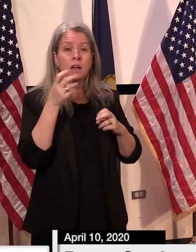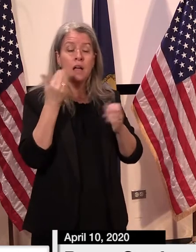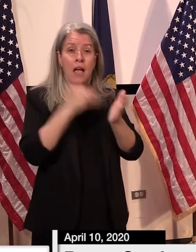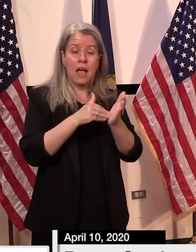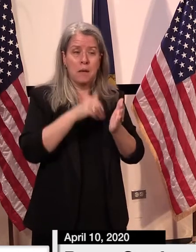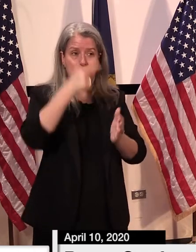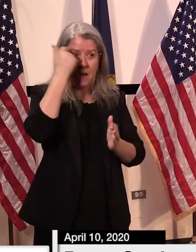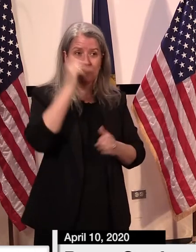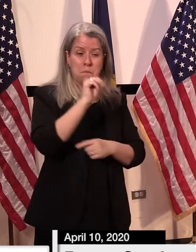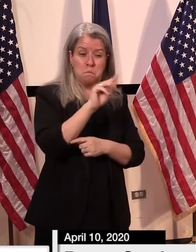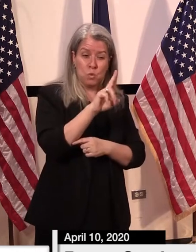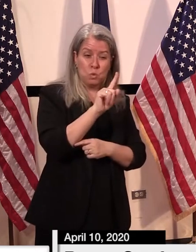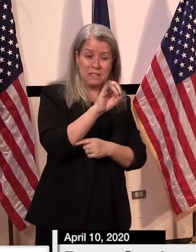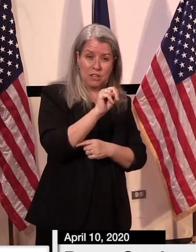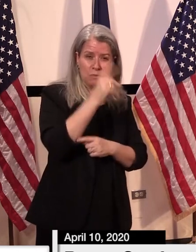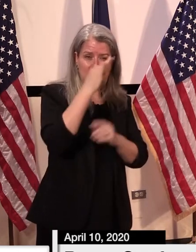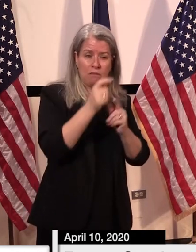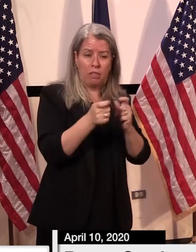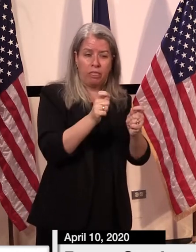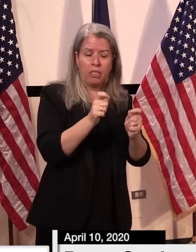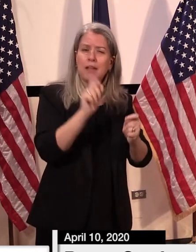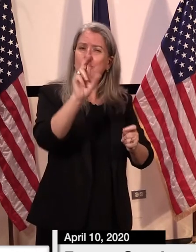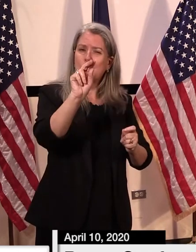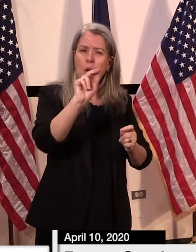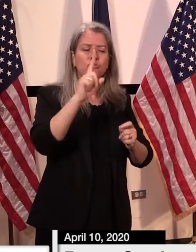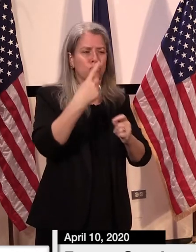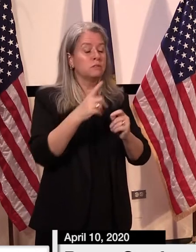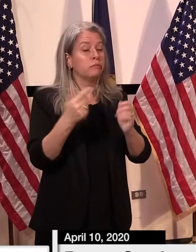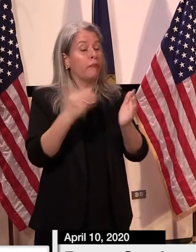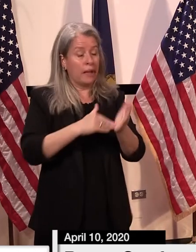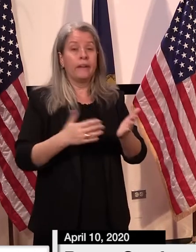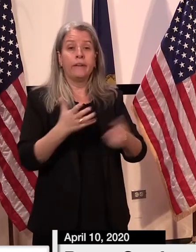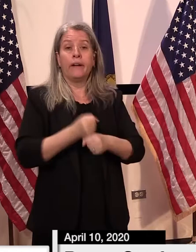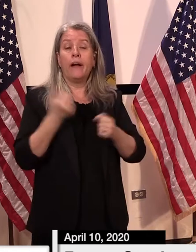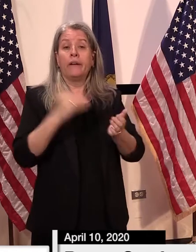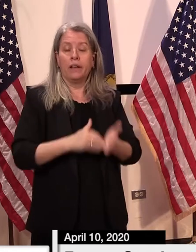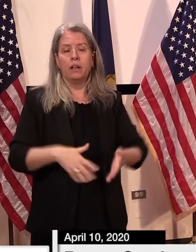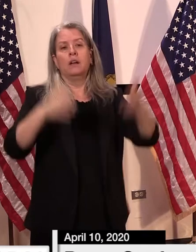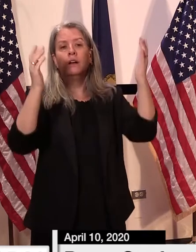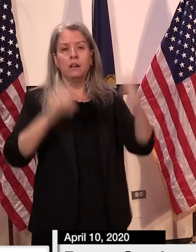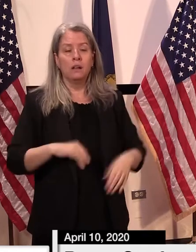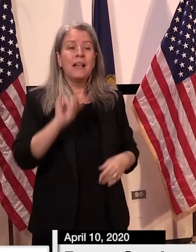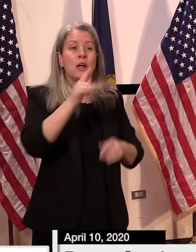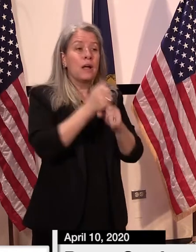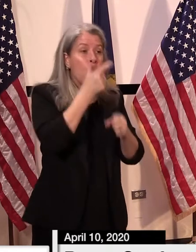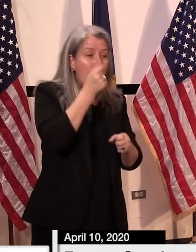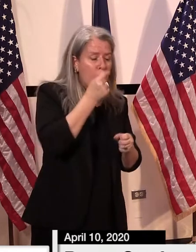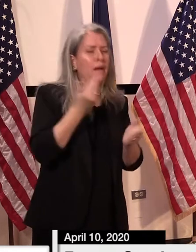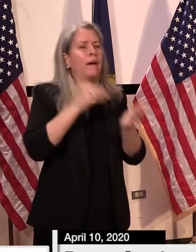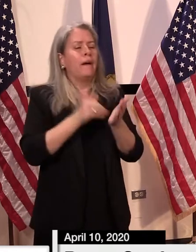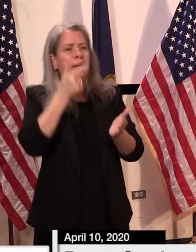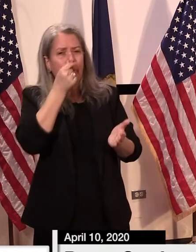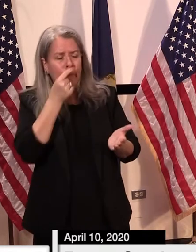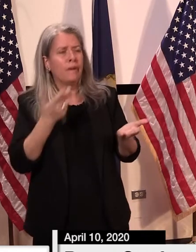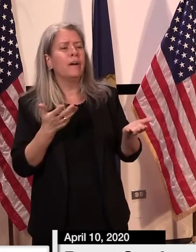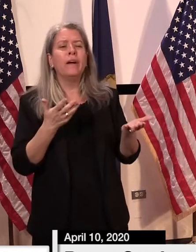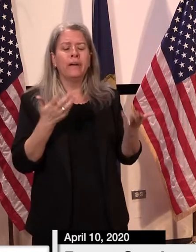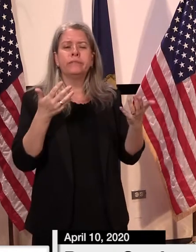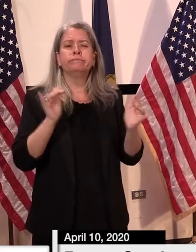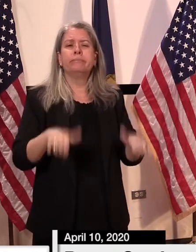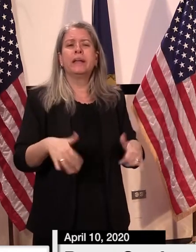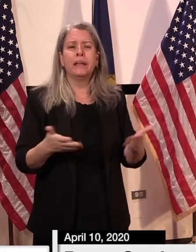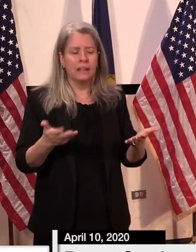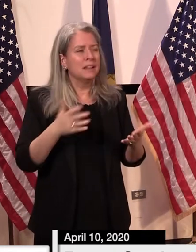necessarily so i think this would be an area where there would be a time period of as you called it latent disease